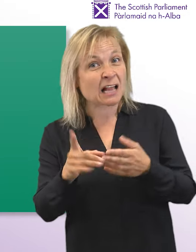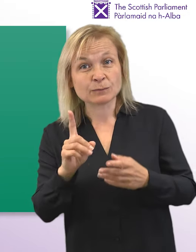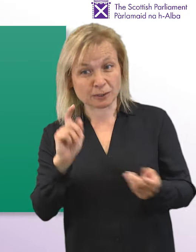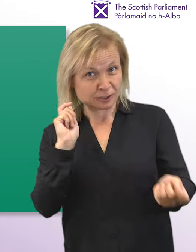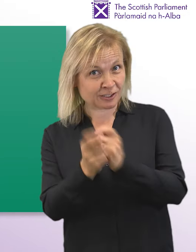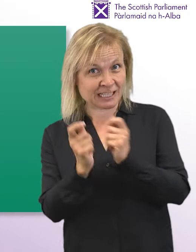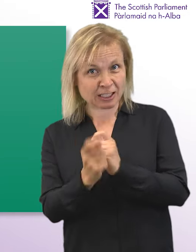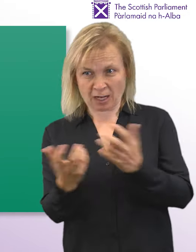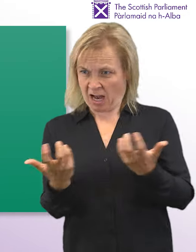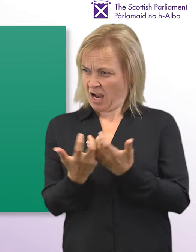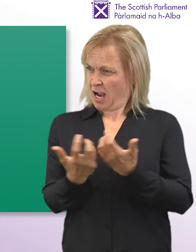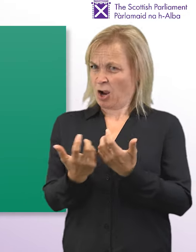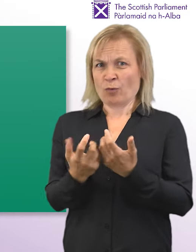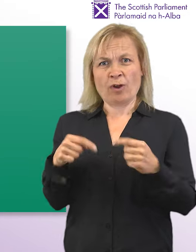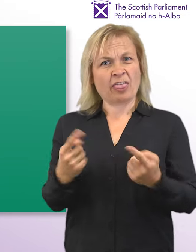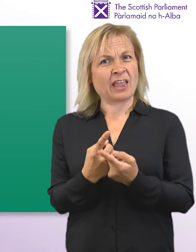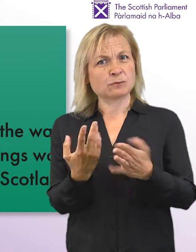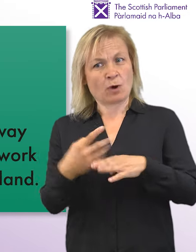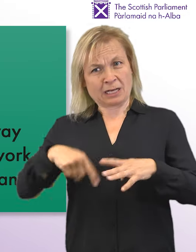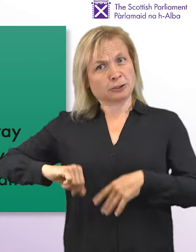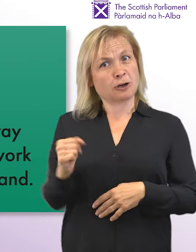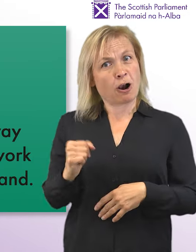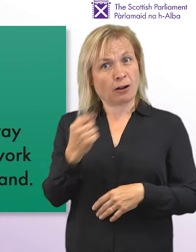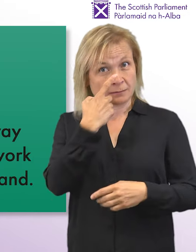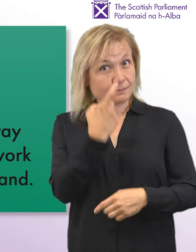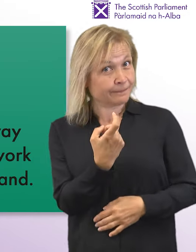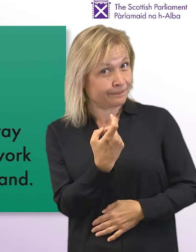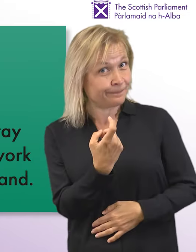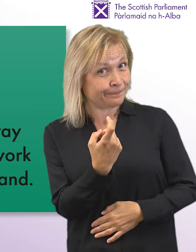and can lead to a change in the way things work in Scotland.